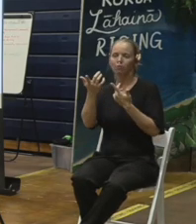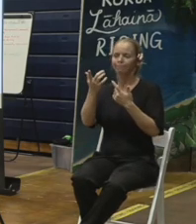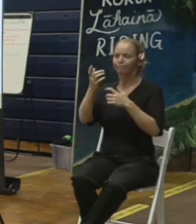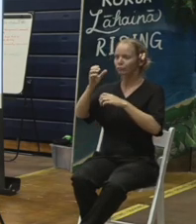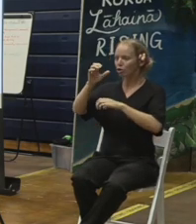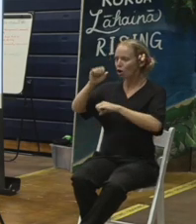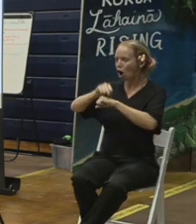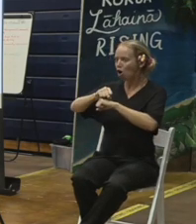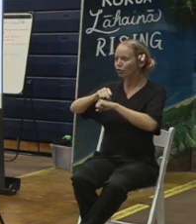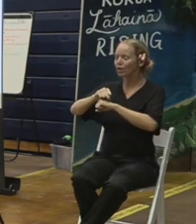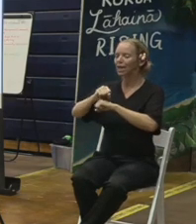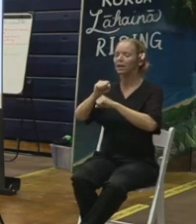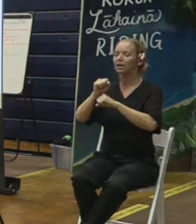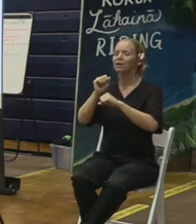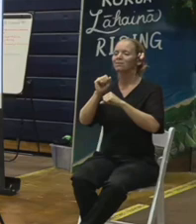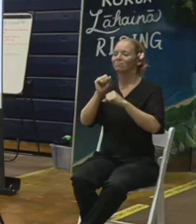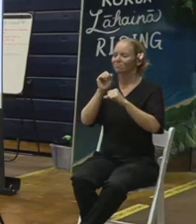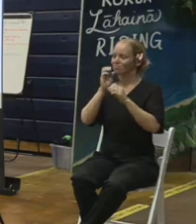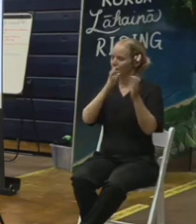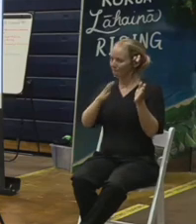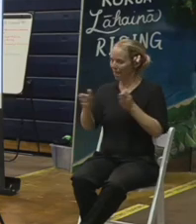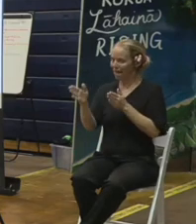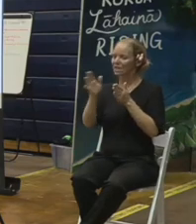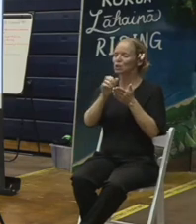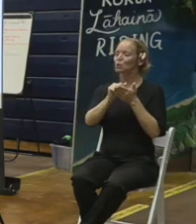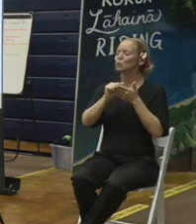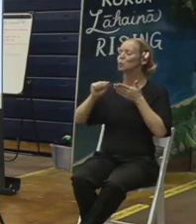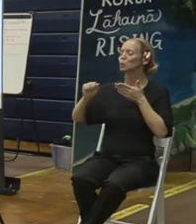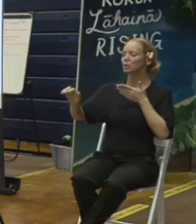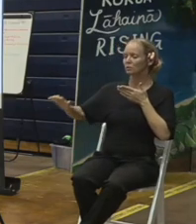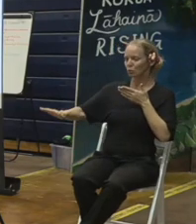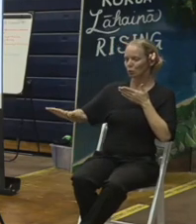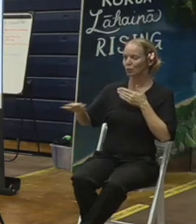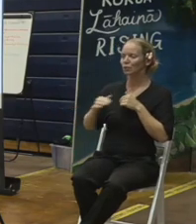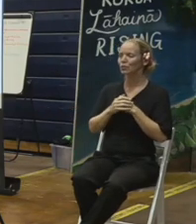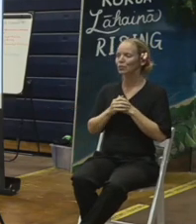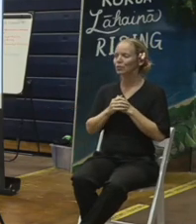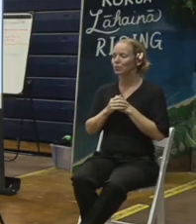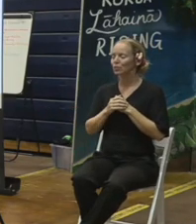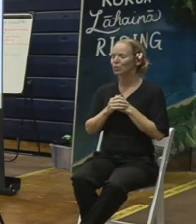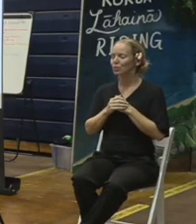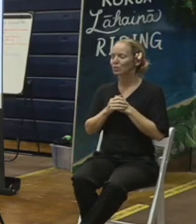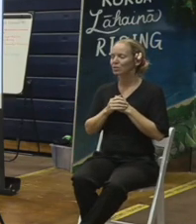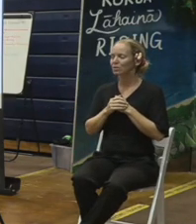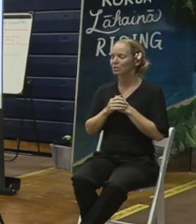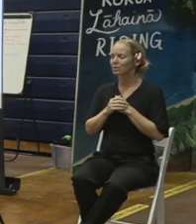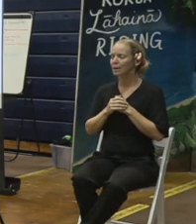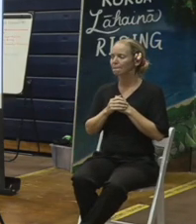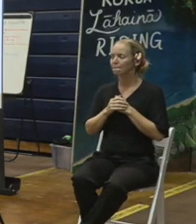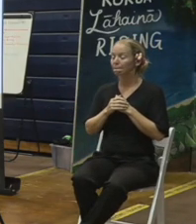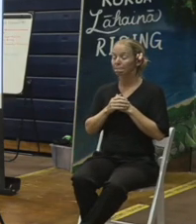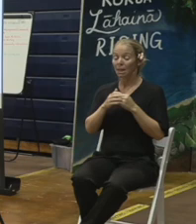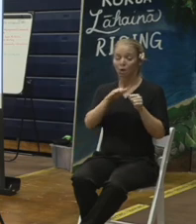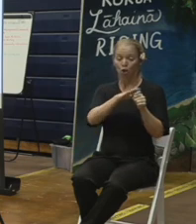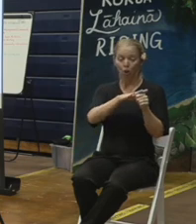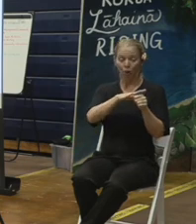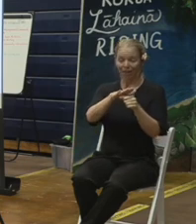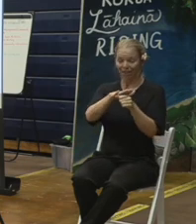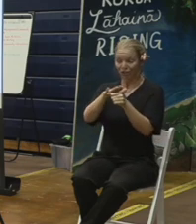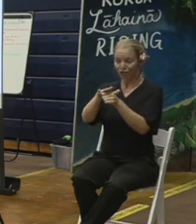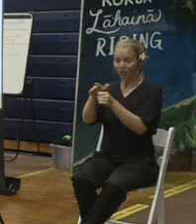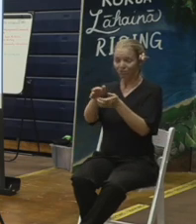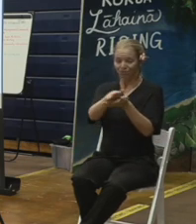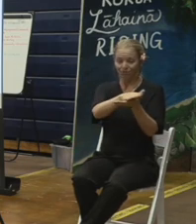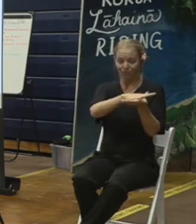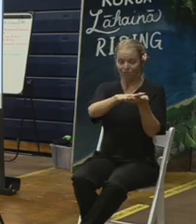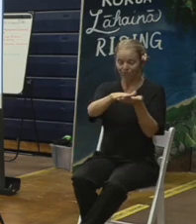those will be removed as part of our debris mission. When all that is removed from those locations, then the ash